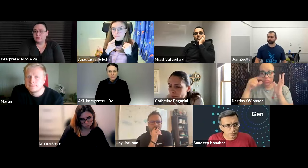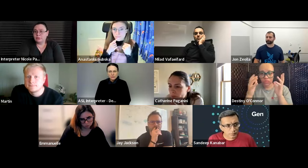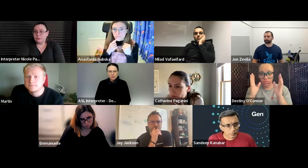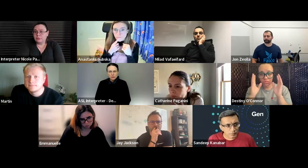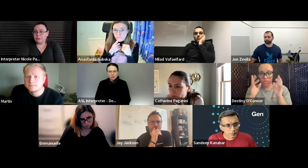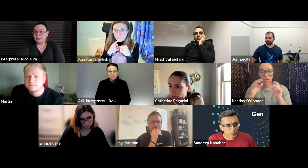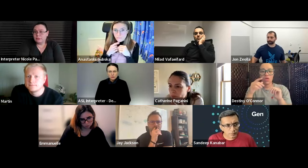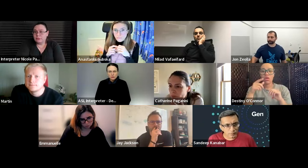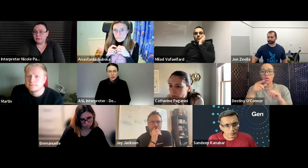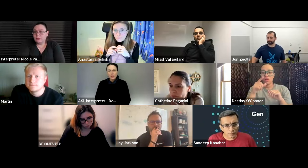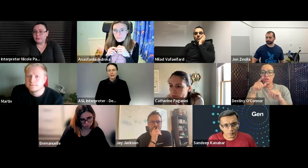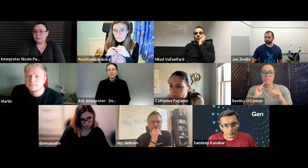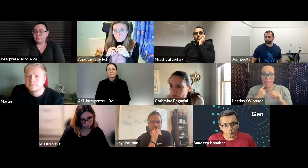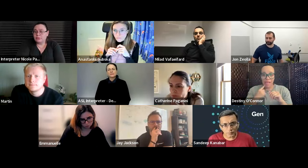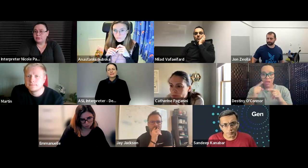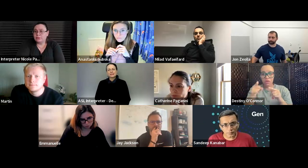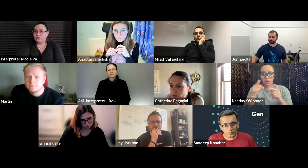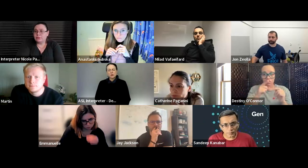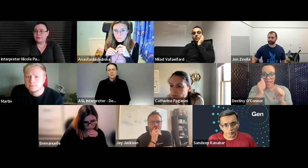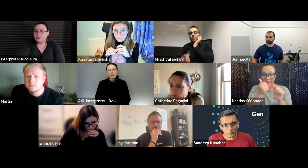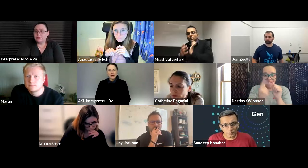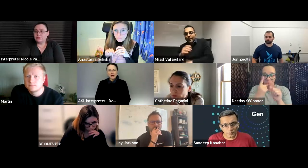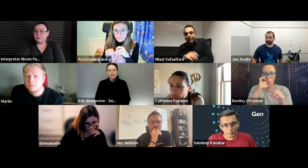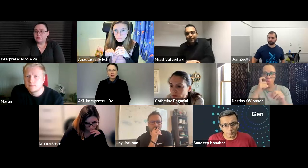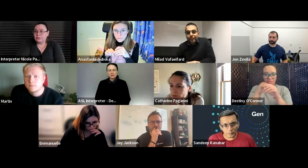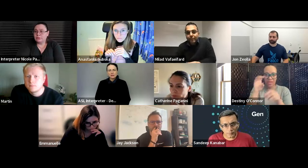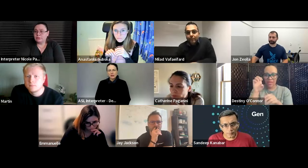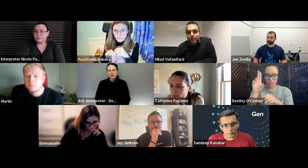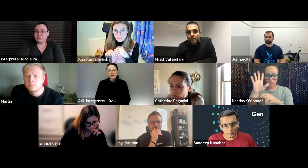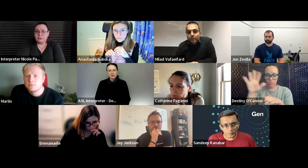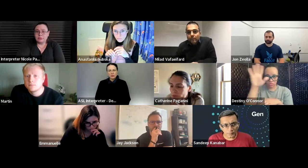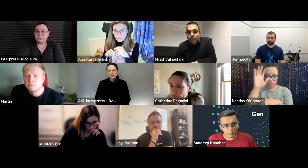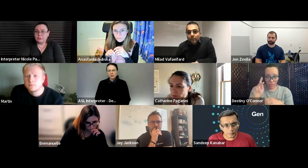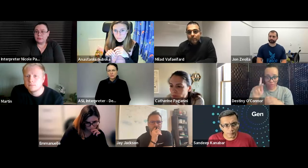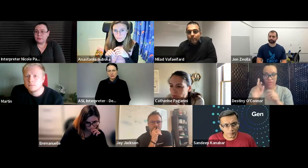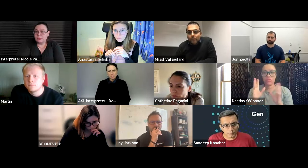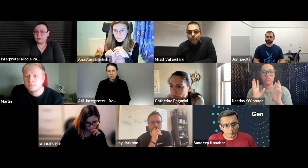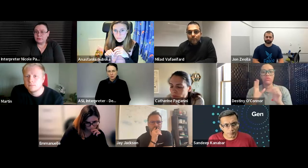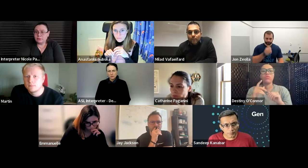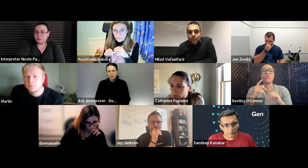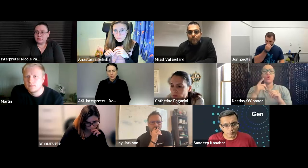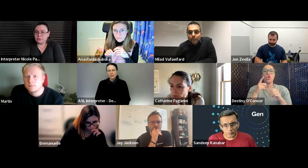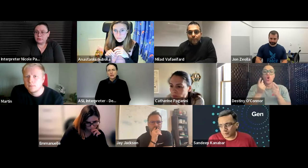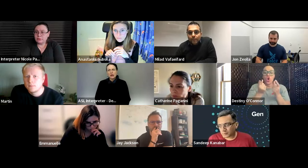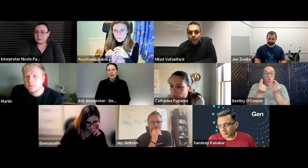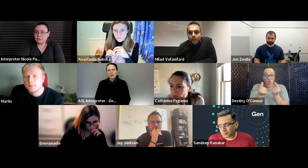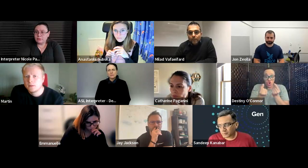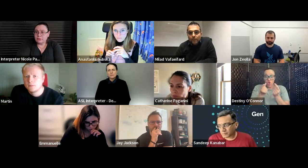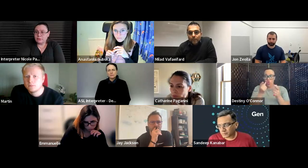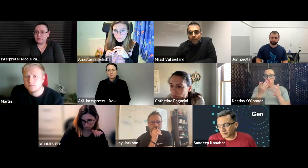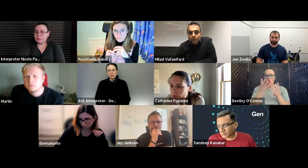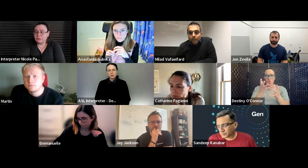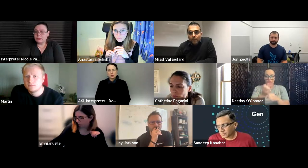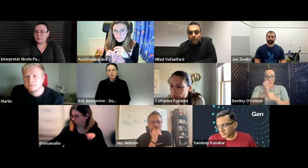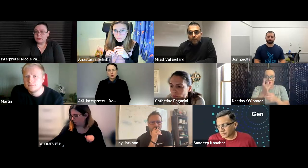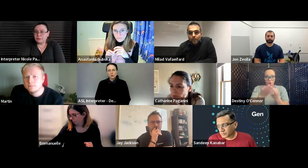um do you okay so milad and everyone who is in the eu okay um